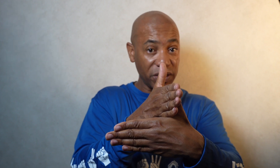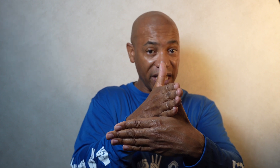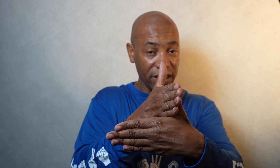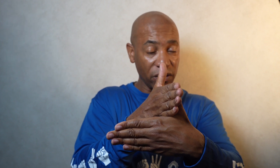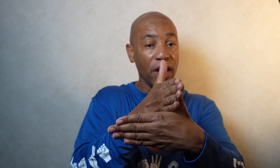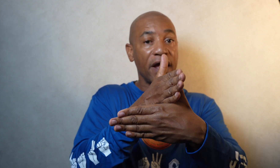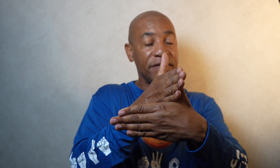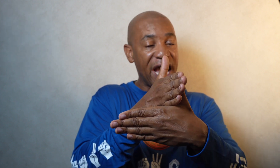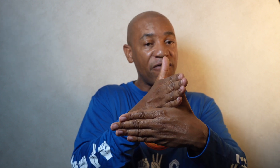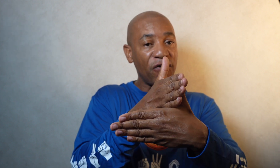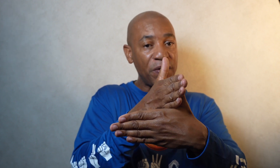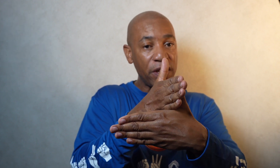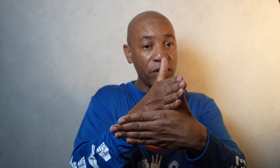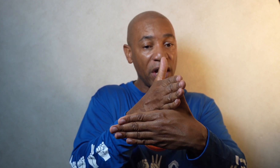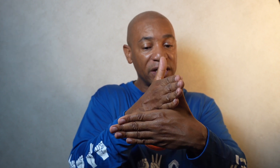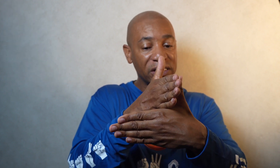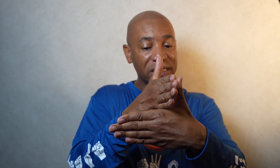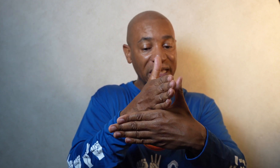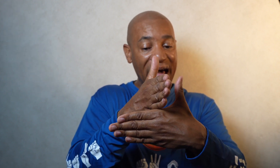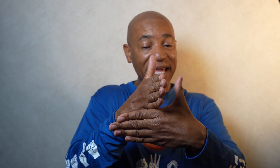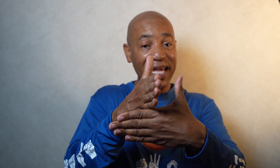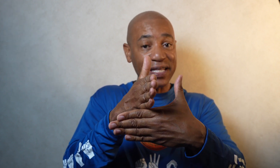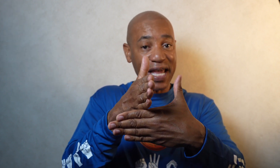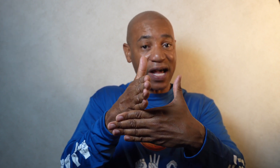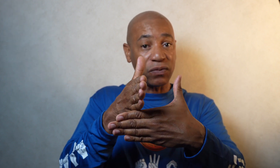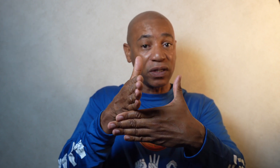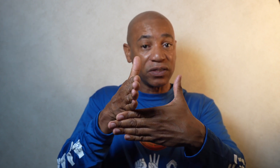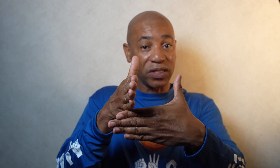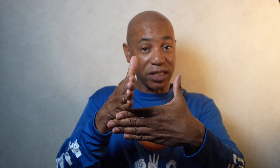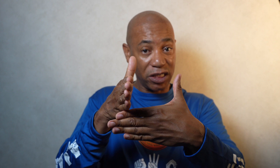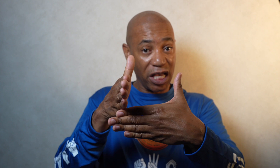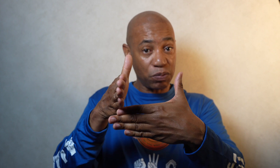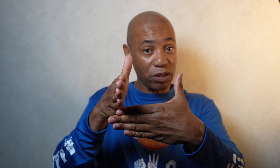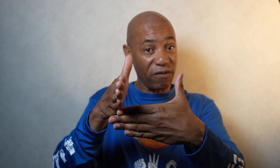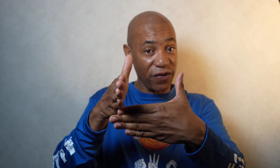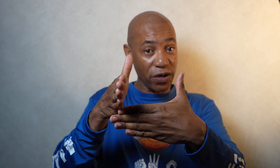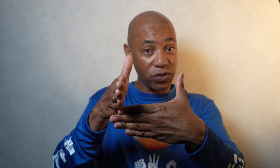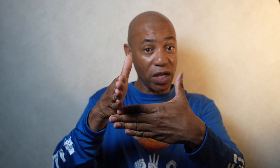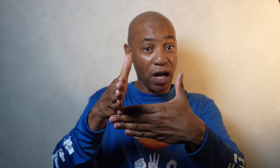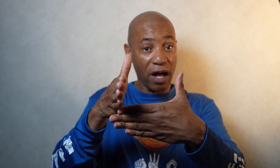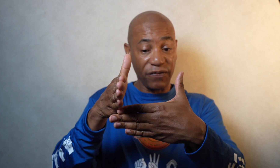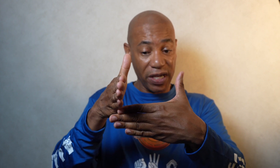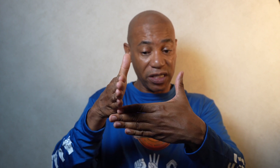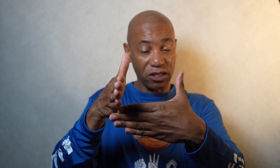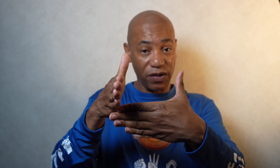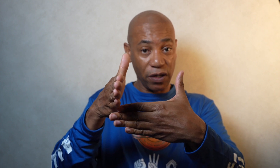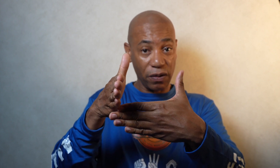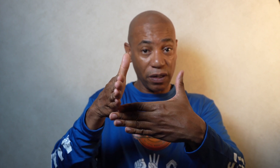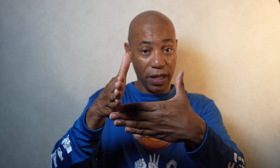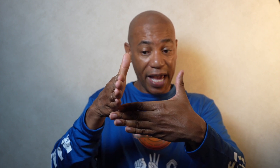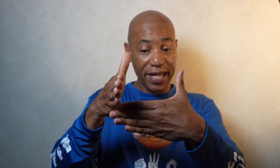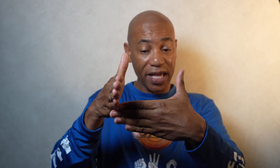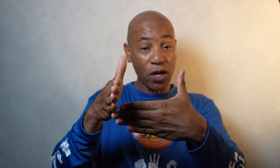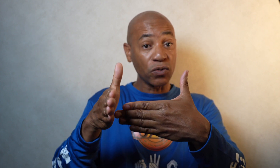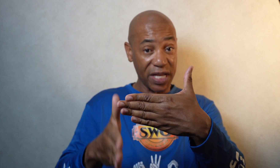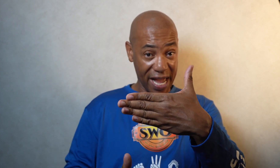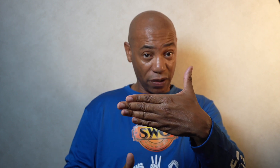together. Now from here slide that down to the tips of the fingers of the index finger and then go down.